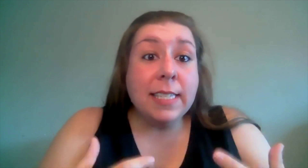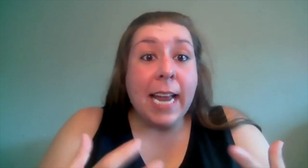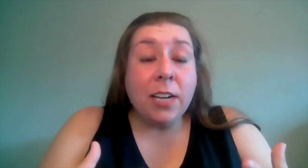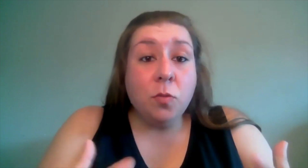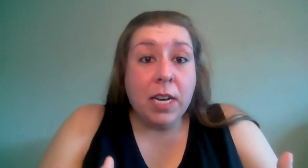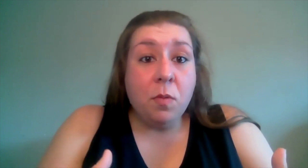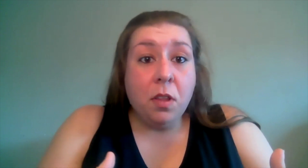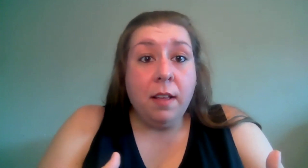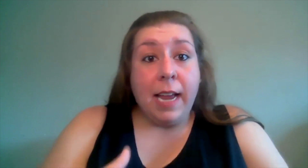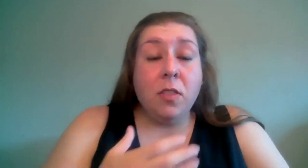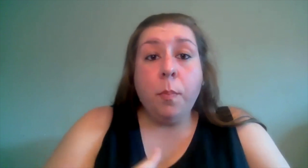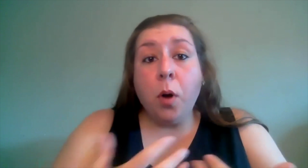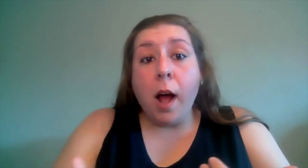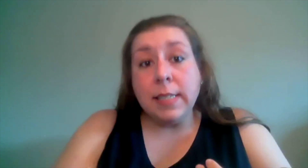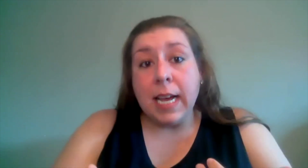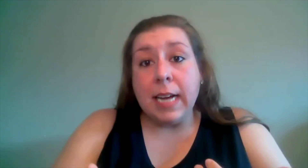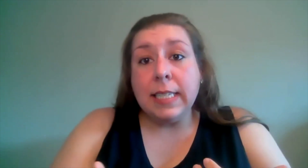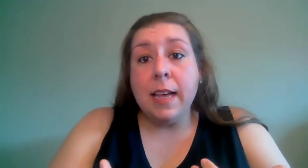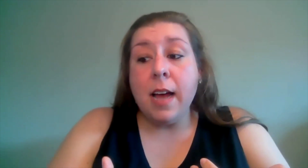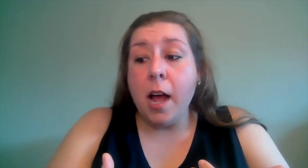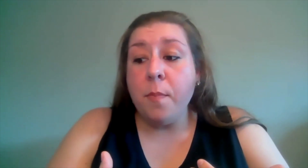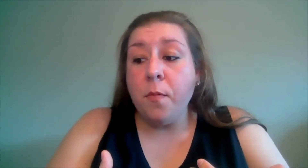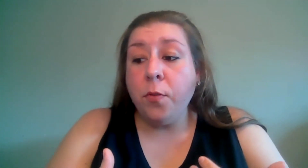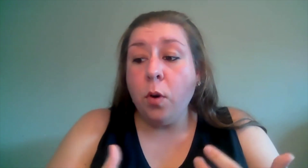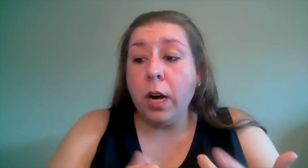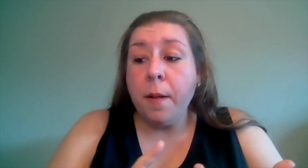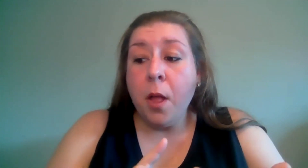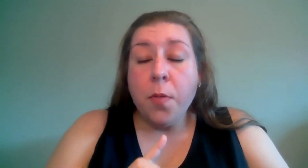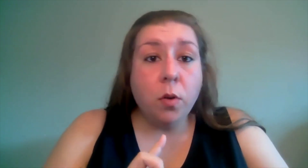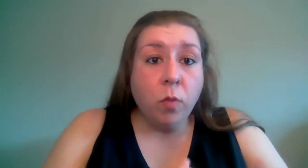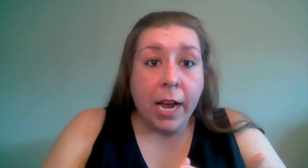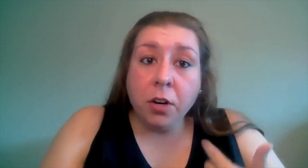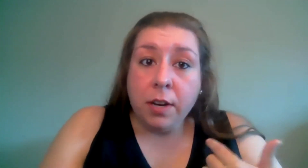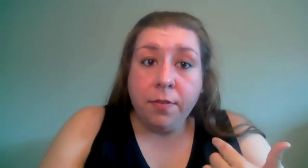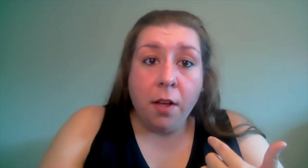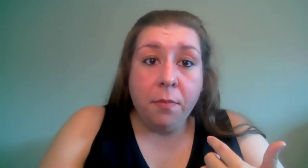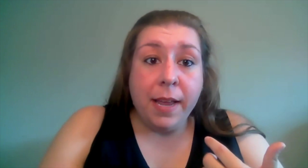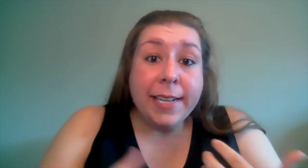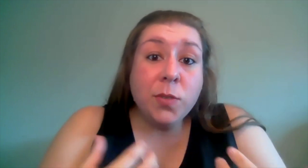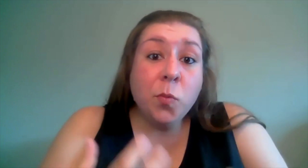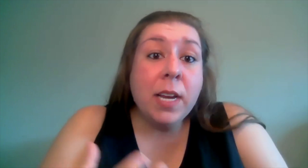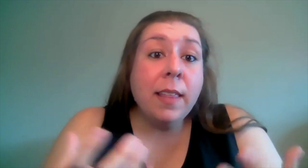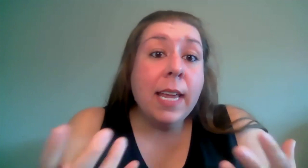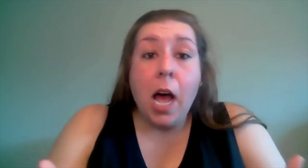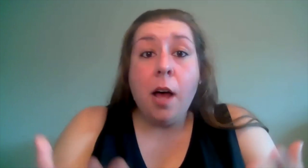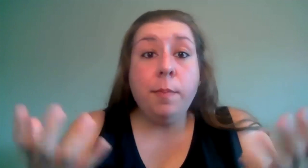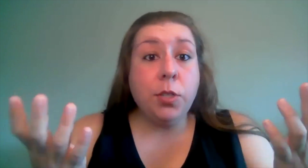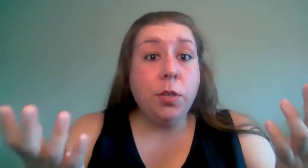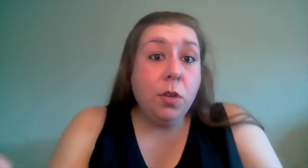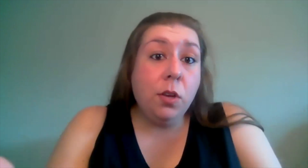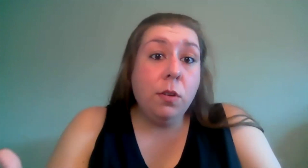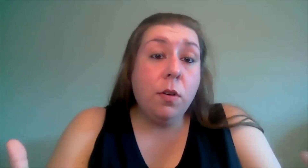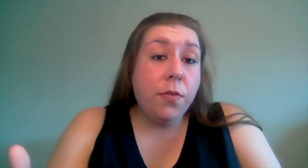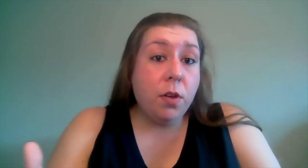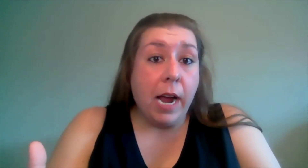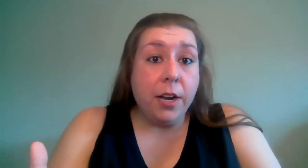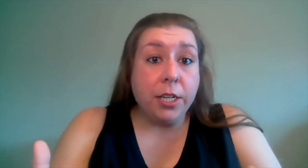stage reading will look like the process um for the writer involvement is really up to you the writers